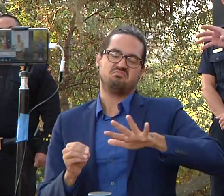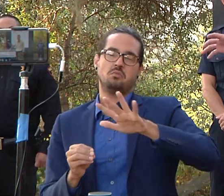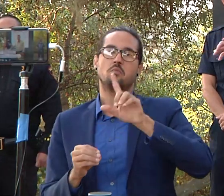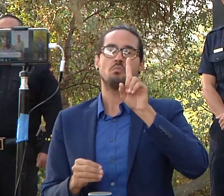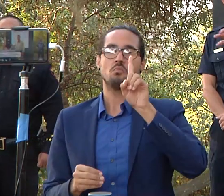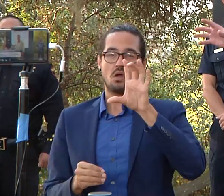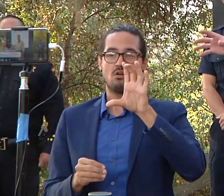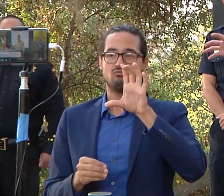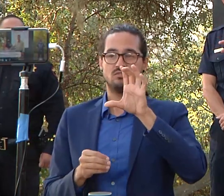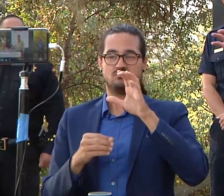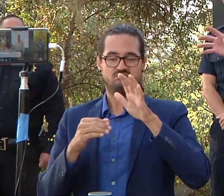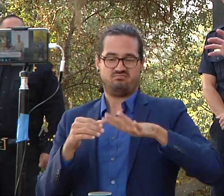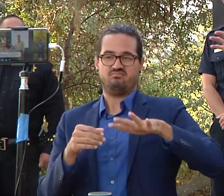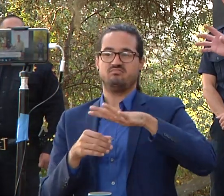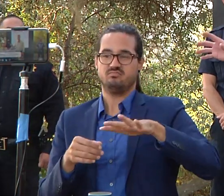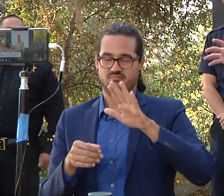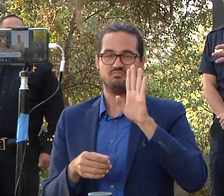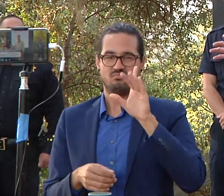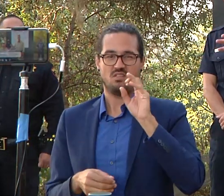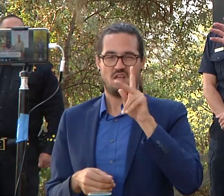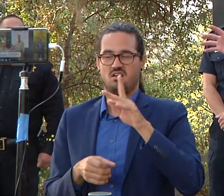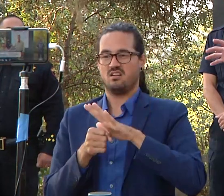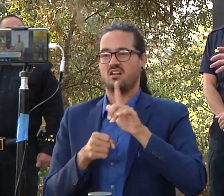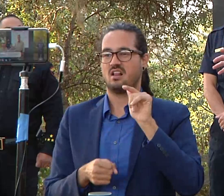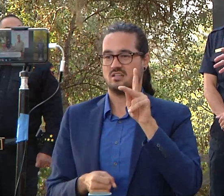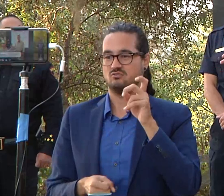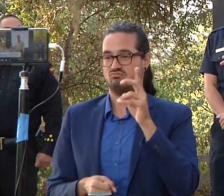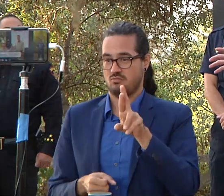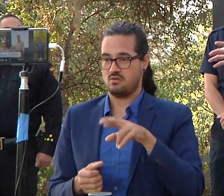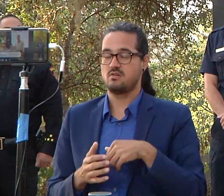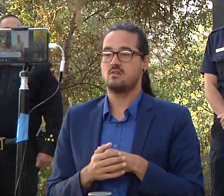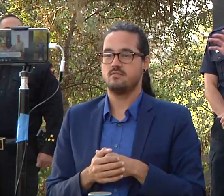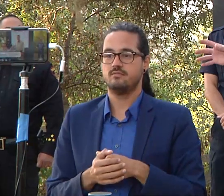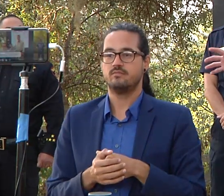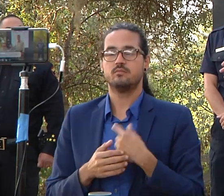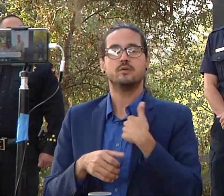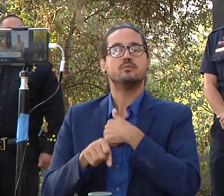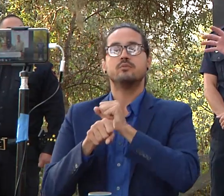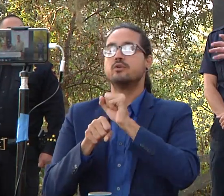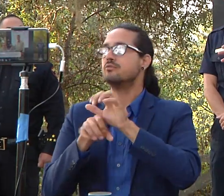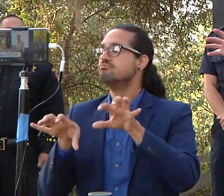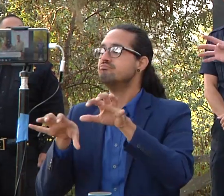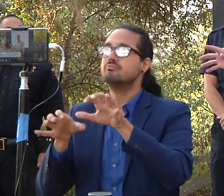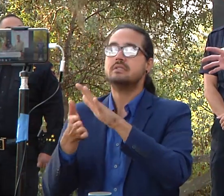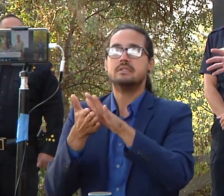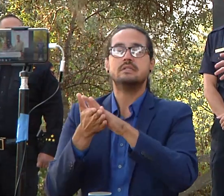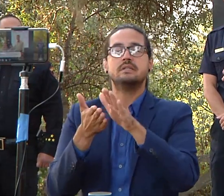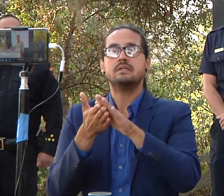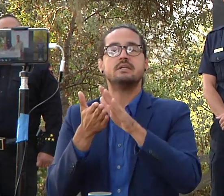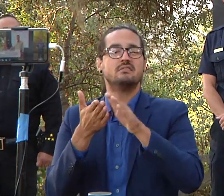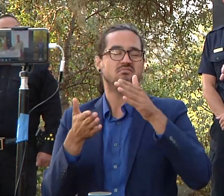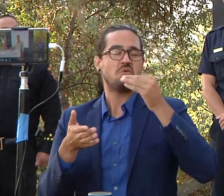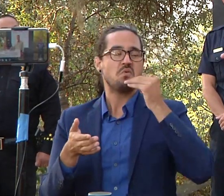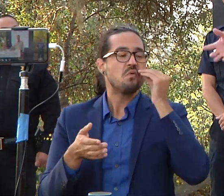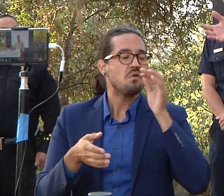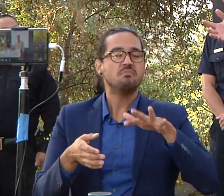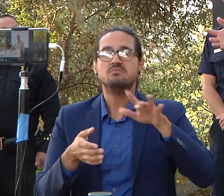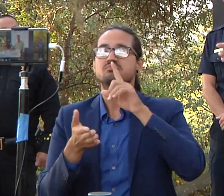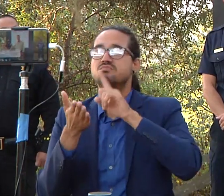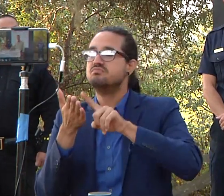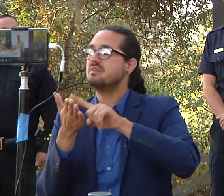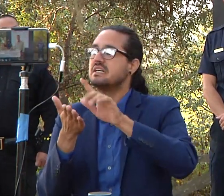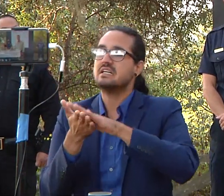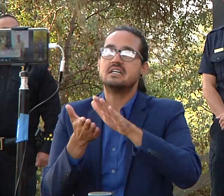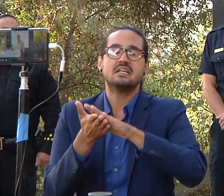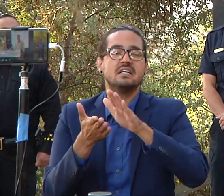basically just making sure there's no no other little spot fires or what have you in that area and they're close to homes you know as they do that uh and so same